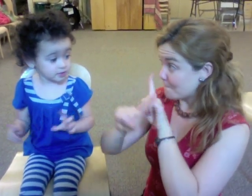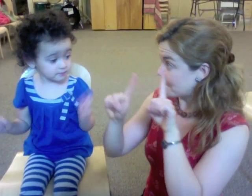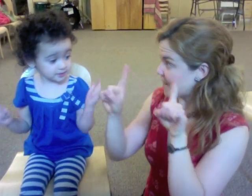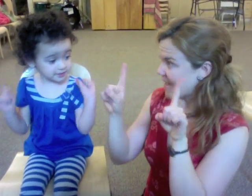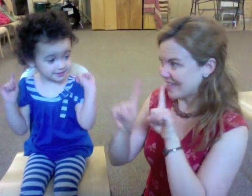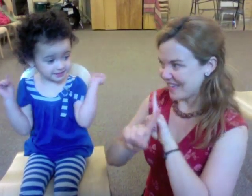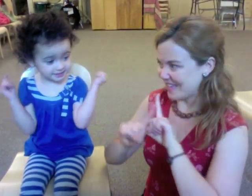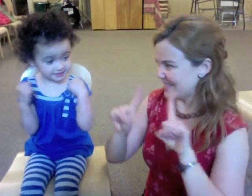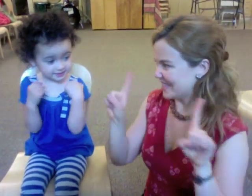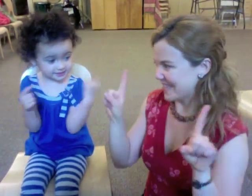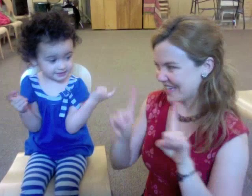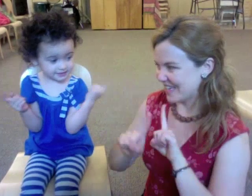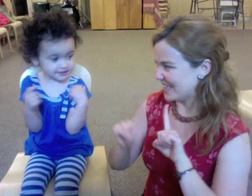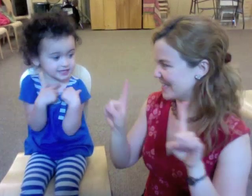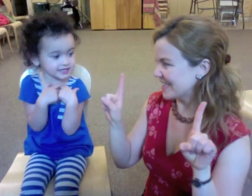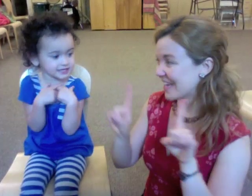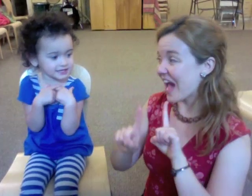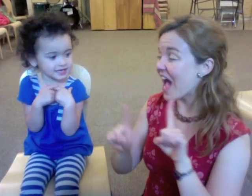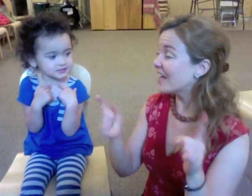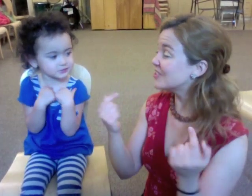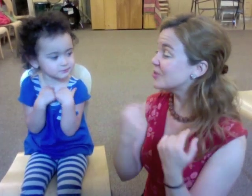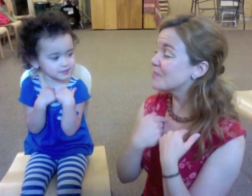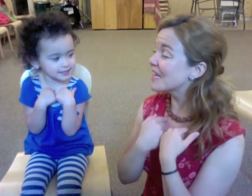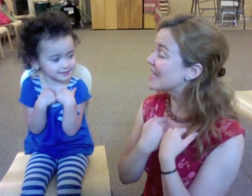But he didn't catch me.